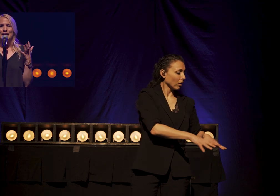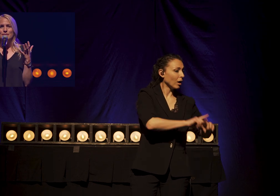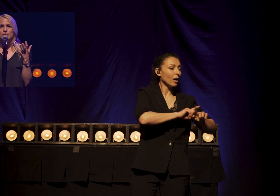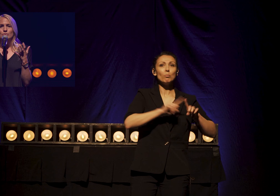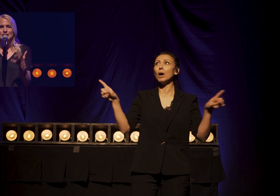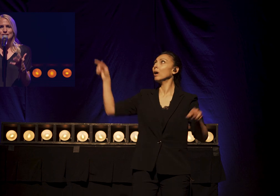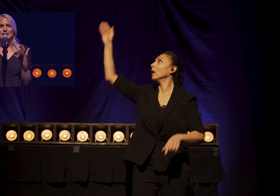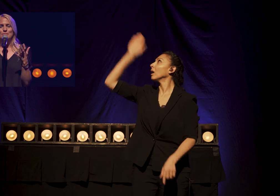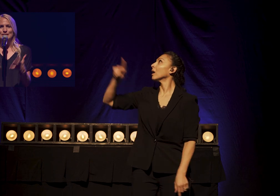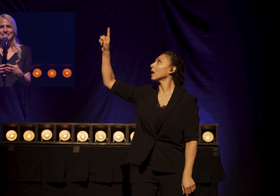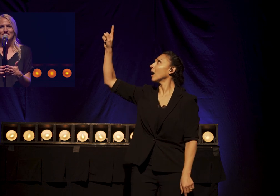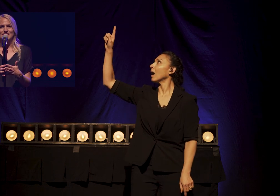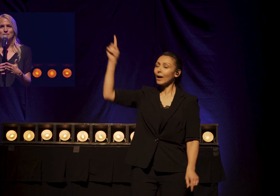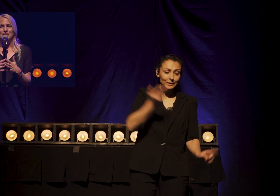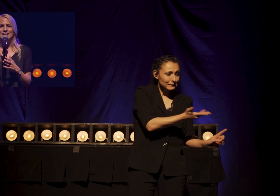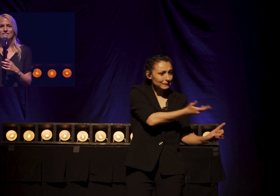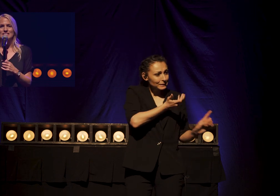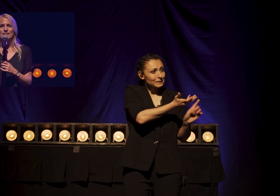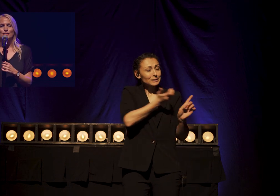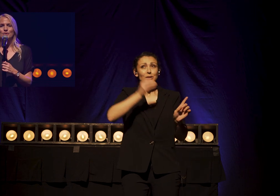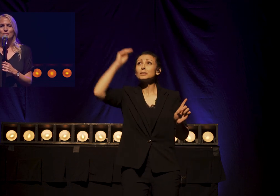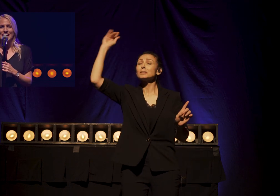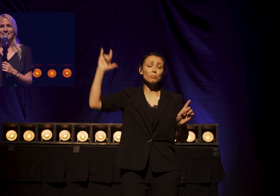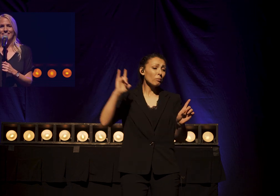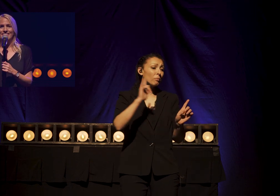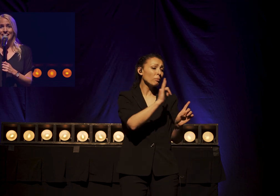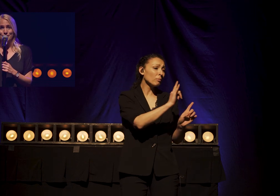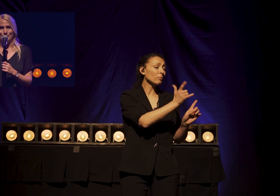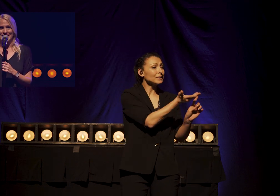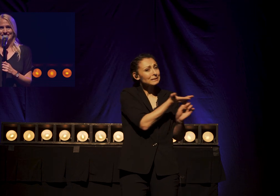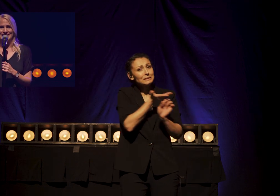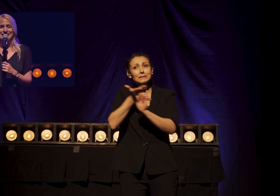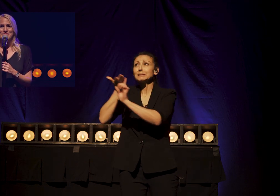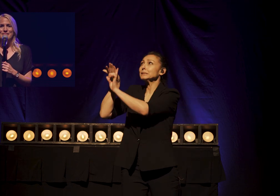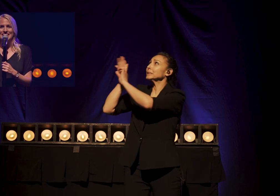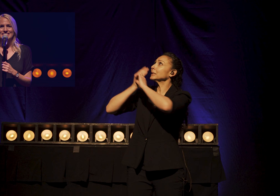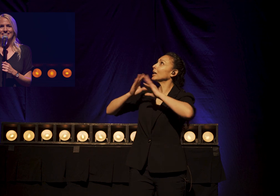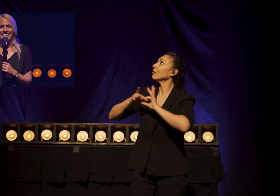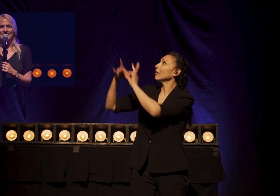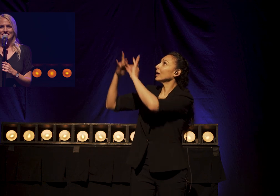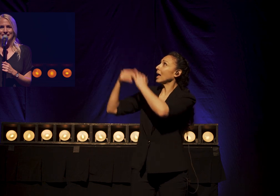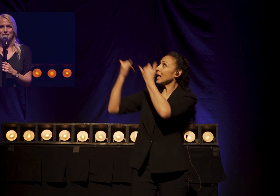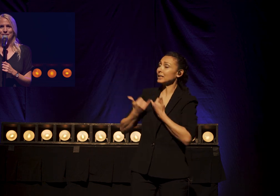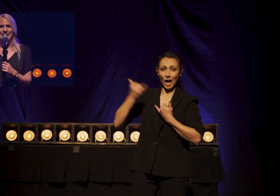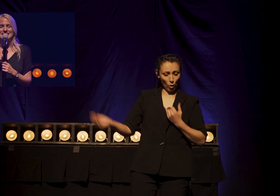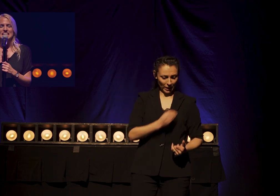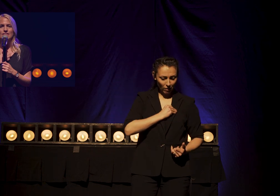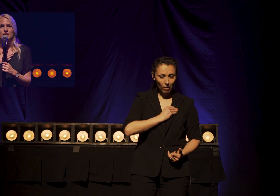God being rich in mercy Because of his great love toward us Made us alive together with Christ Even